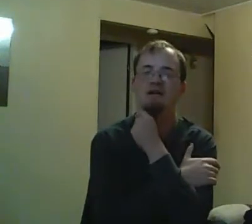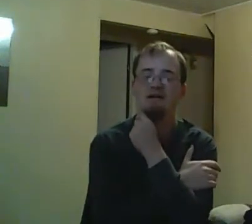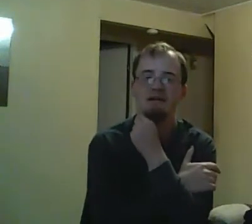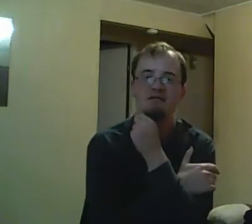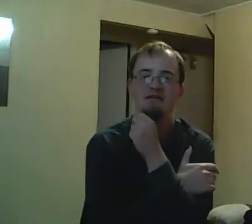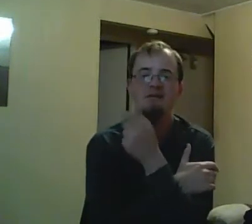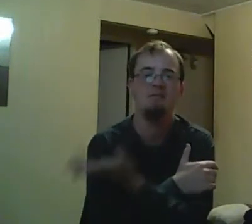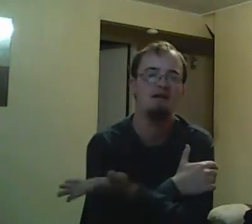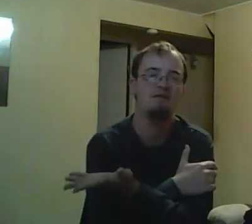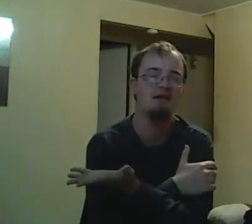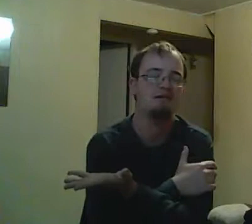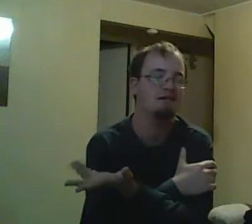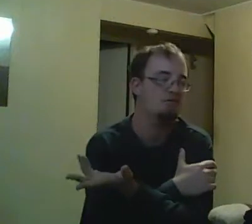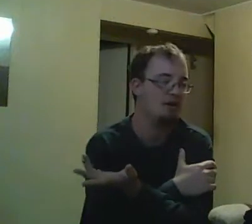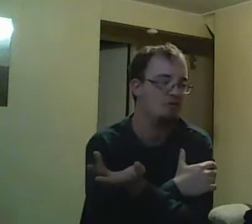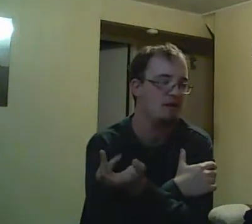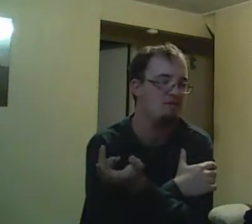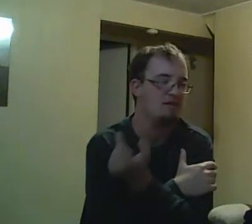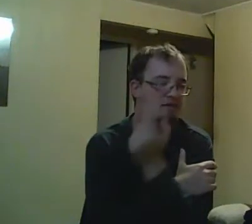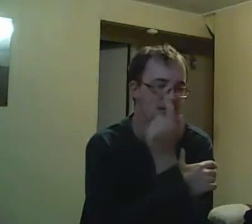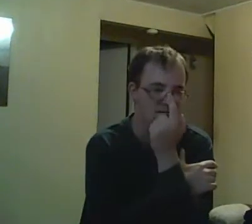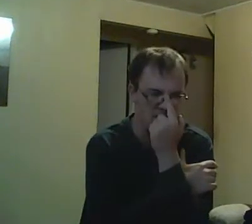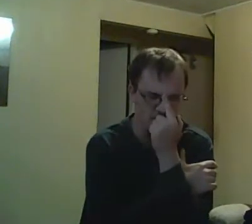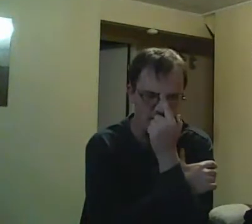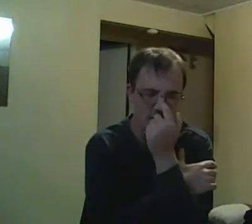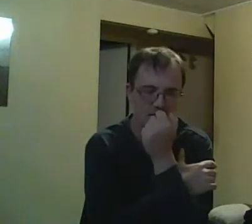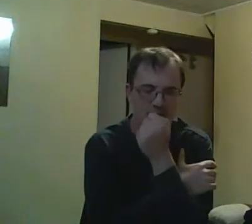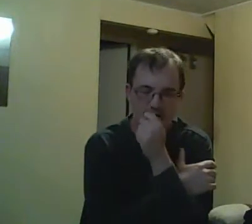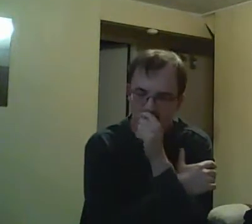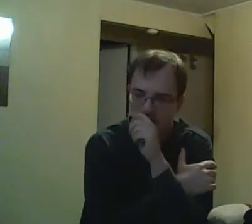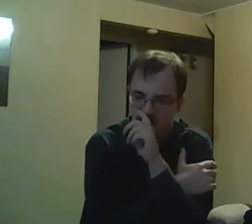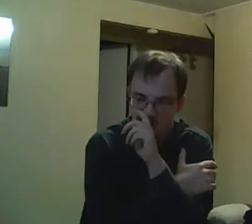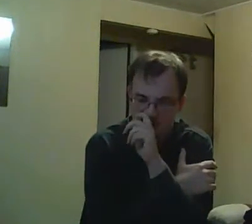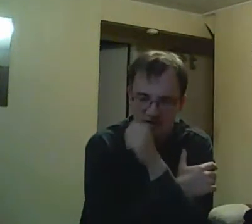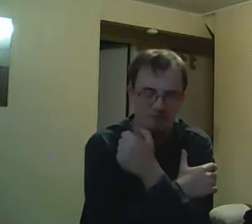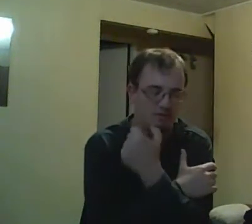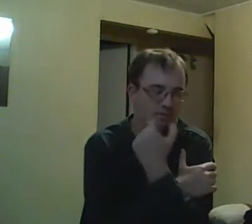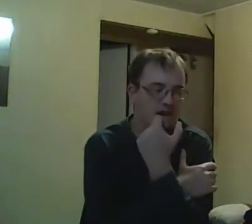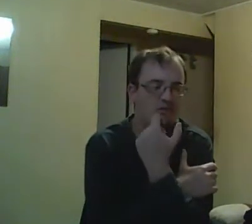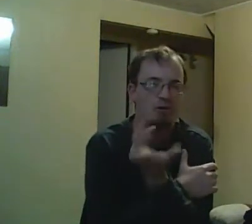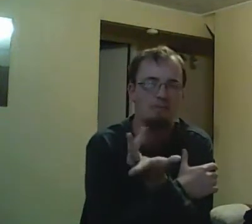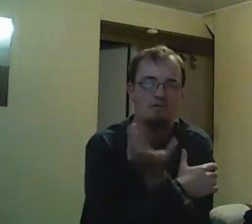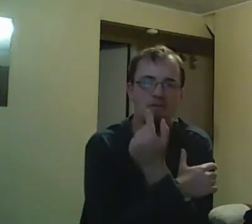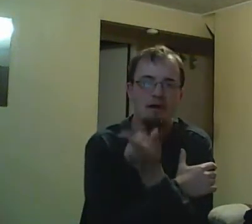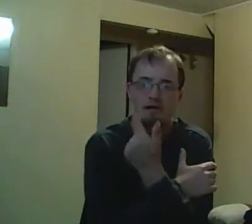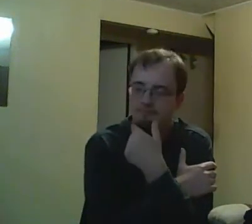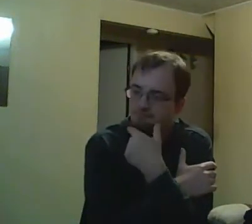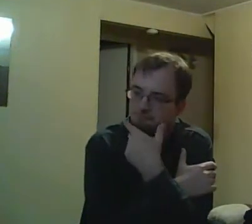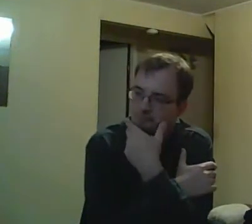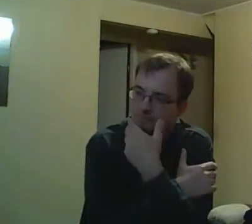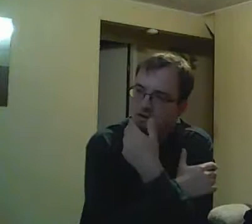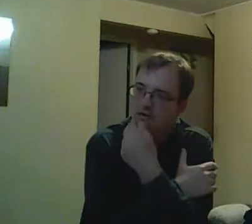But you also have to analyze Rick's behavior towards Emma. I know that Rick basically told Emma, thanks for helping